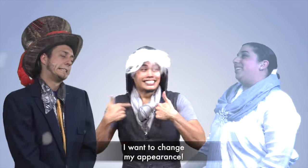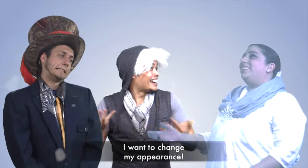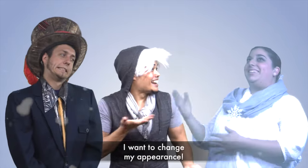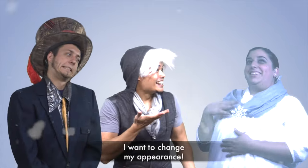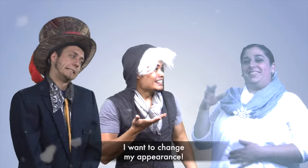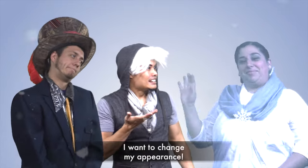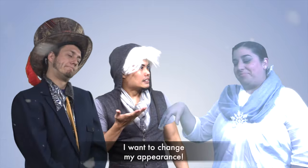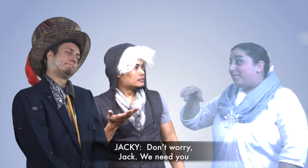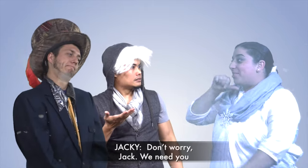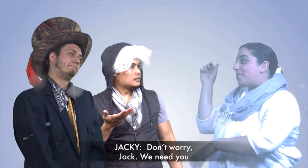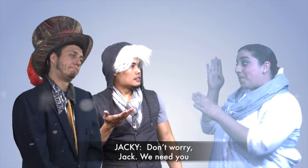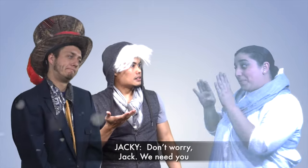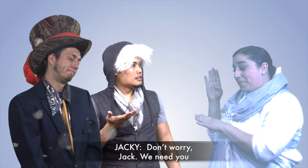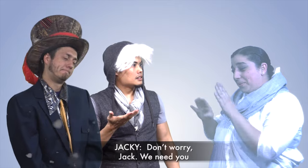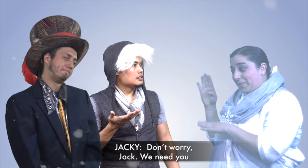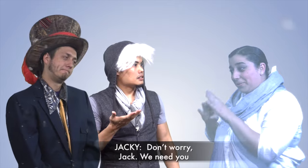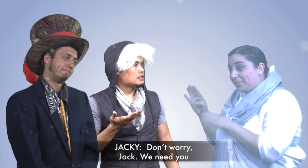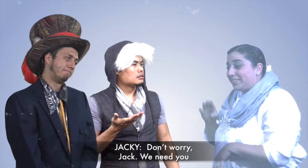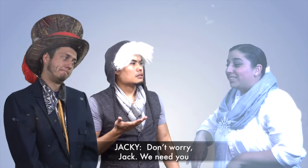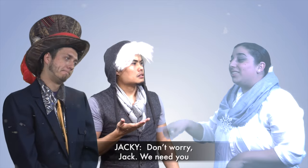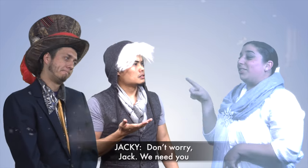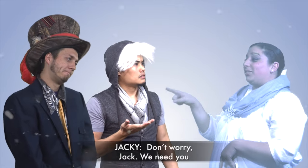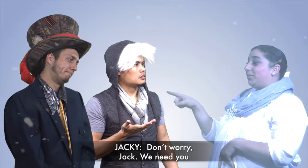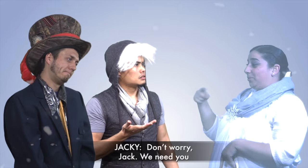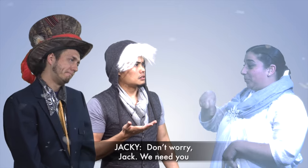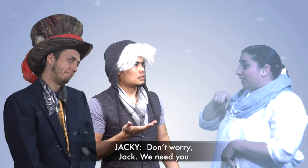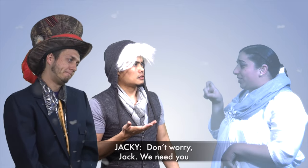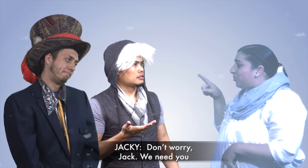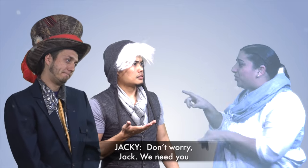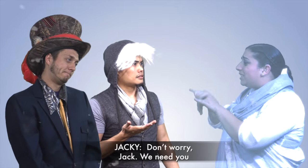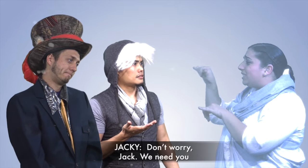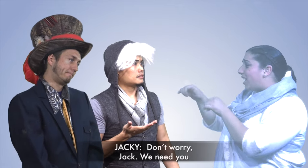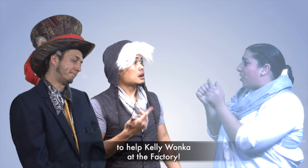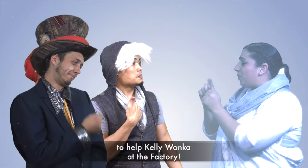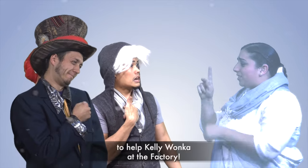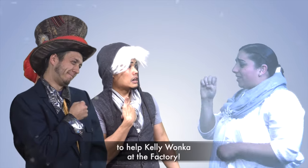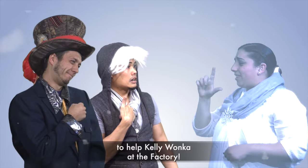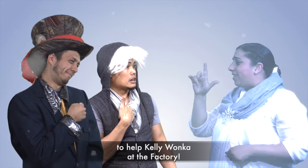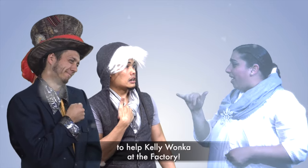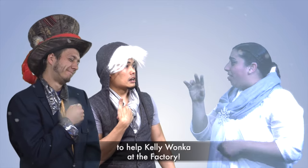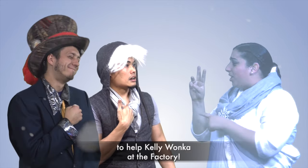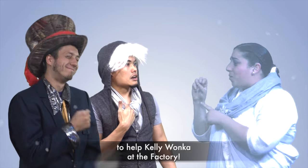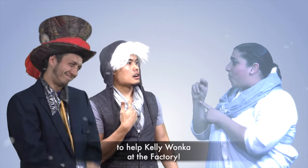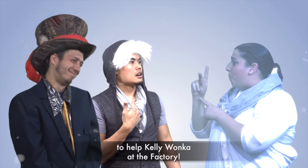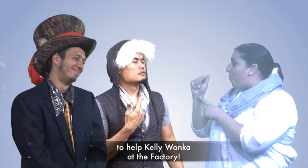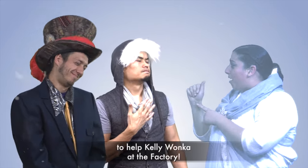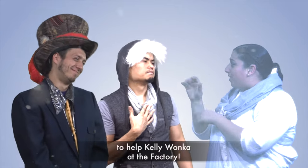What about me? I want to change my appearance. Don't worry, Jack. We need you to help Kelly Wonka at the factory.